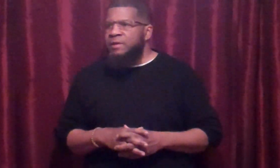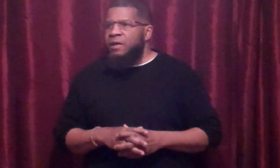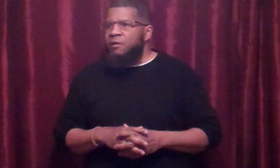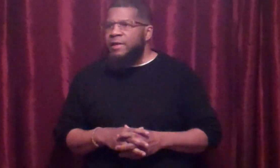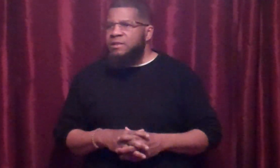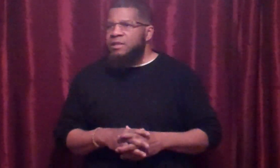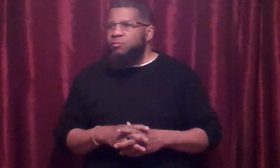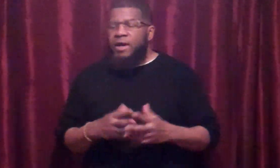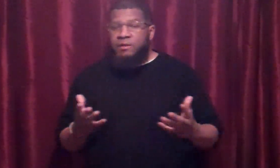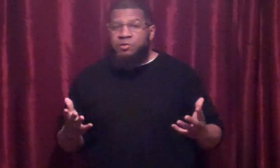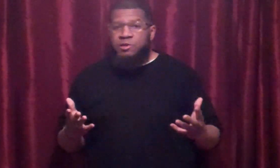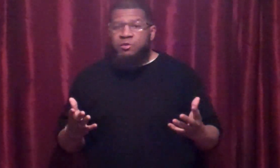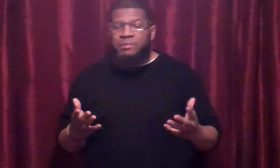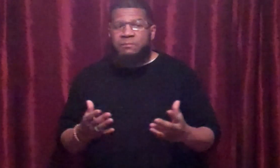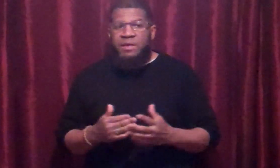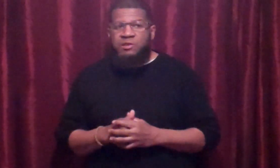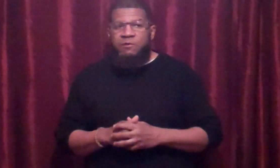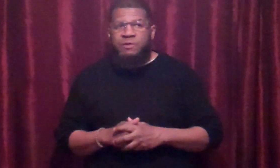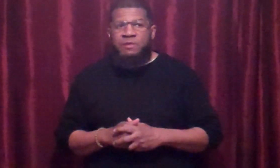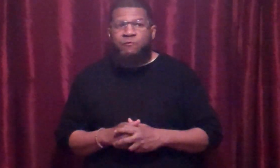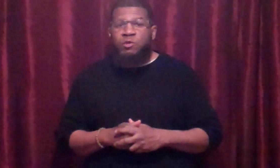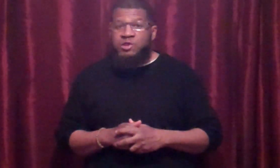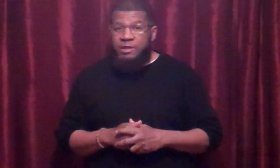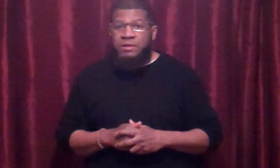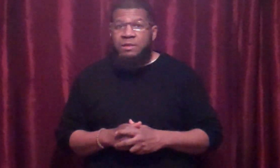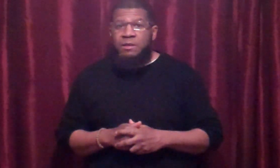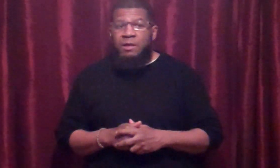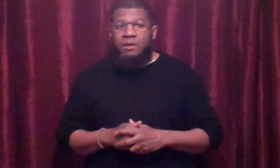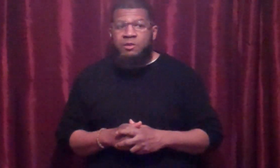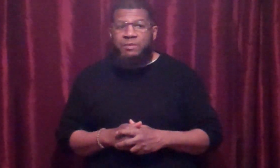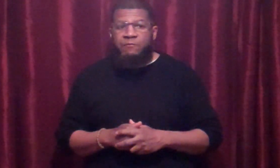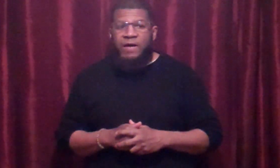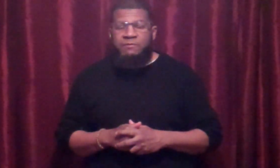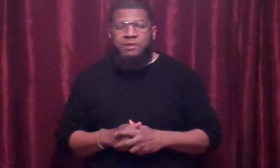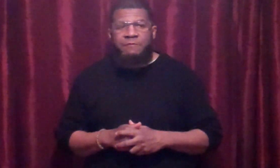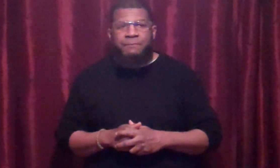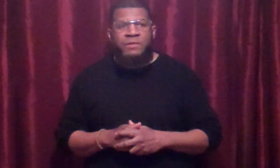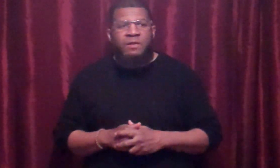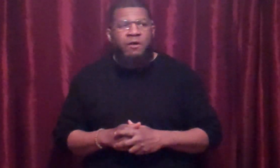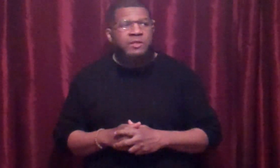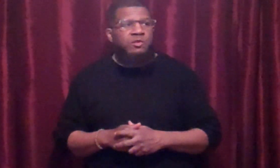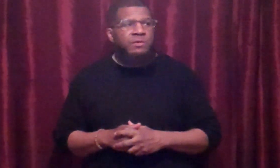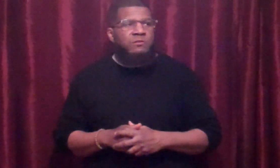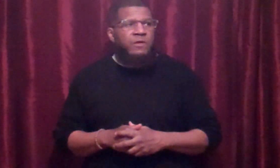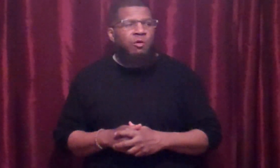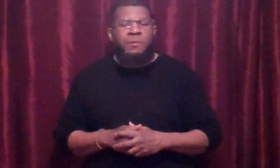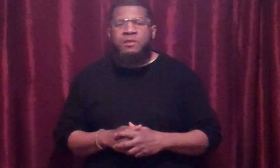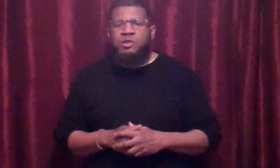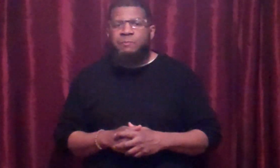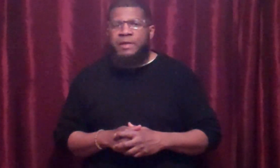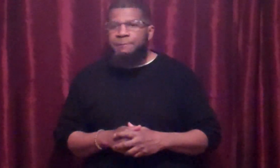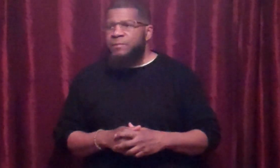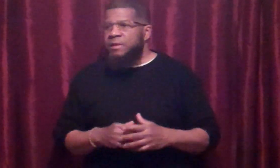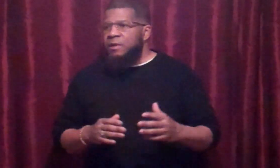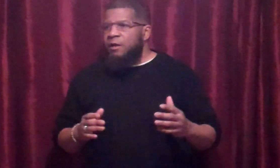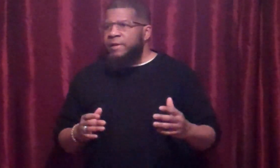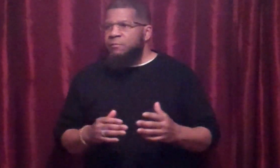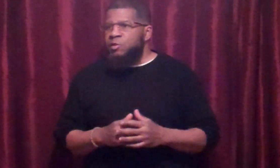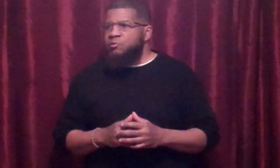All right, and why I consider myself to be fortunate to be 5'7. All right, so in this video, I'm going to explain. All right, and I'm also